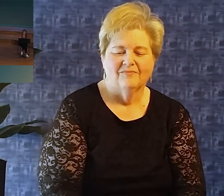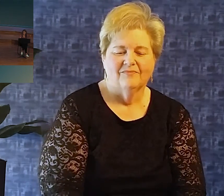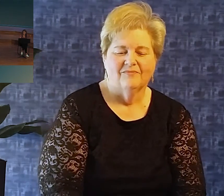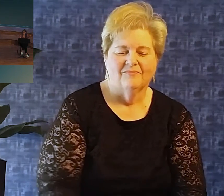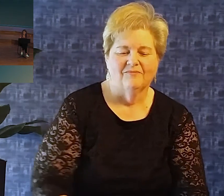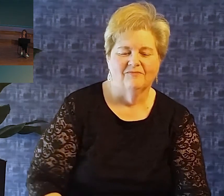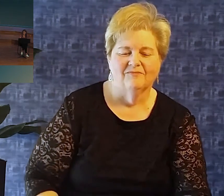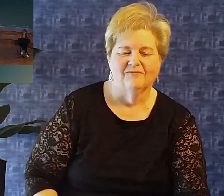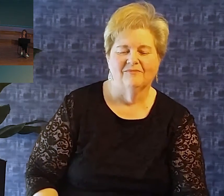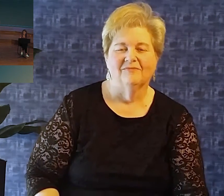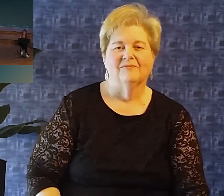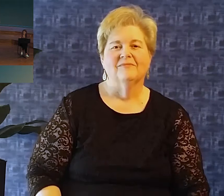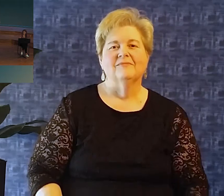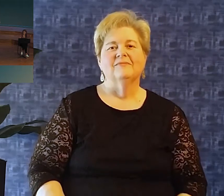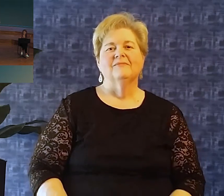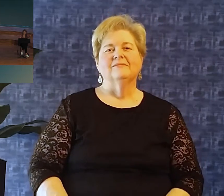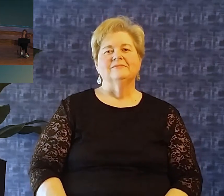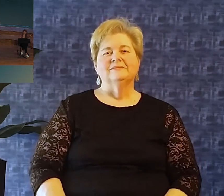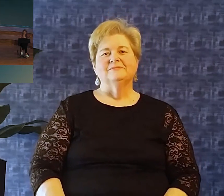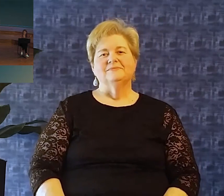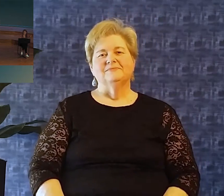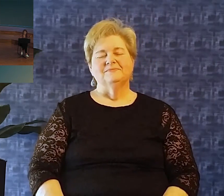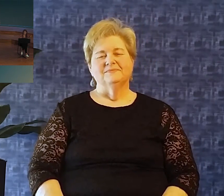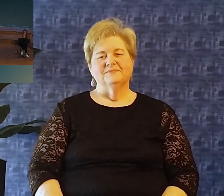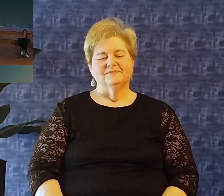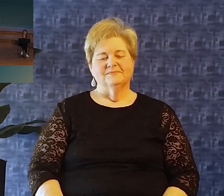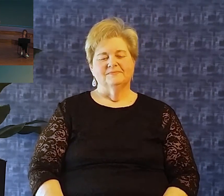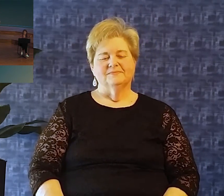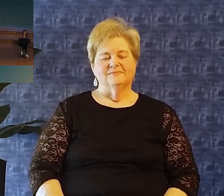One, two, three, four